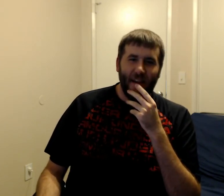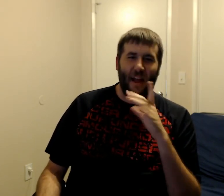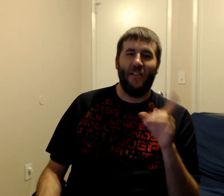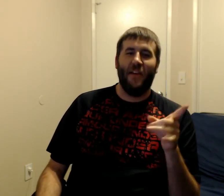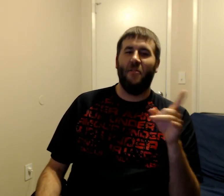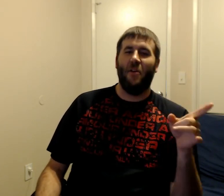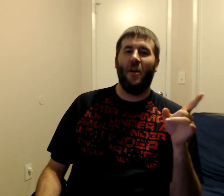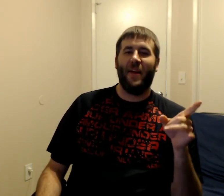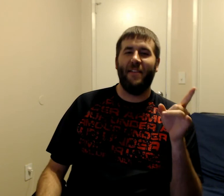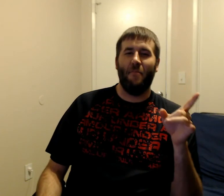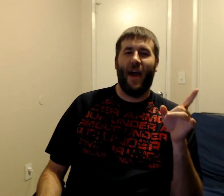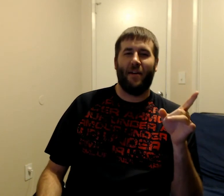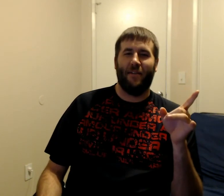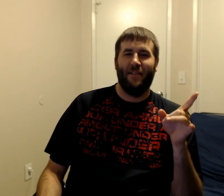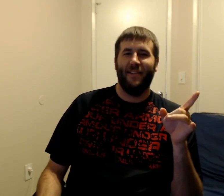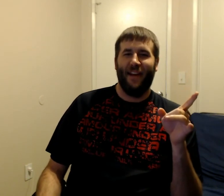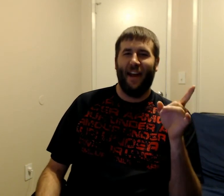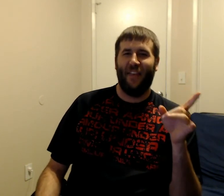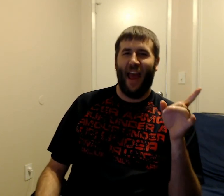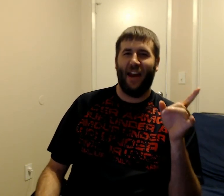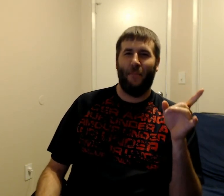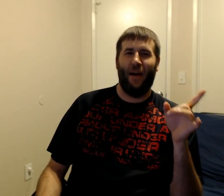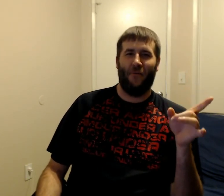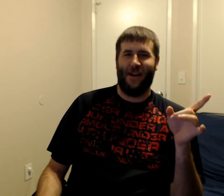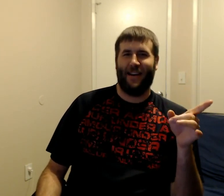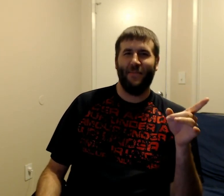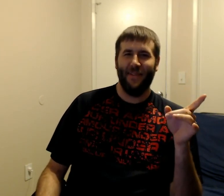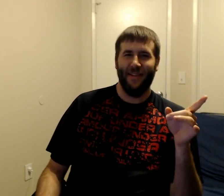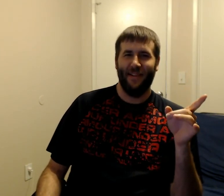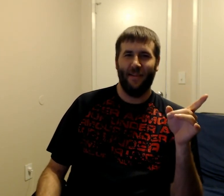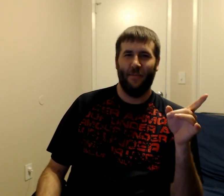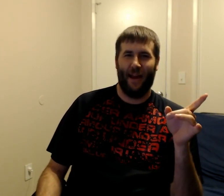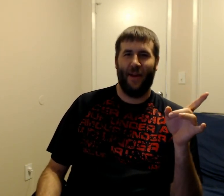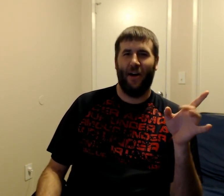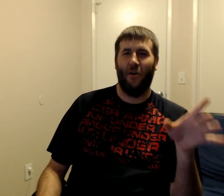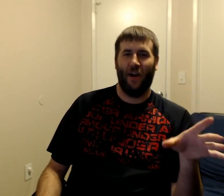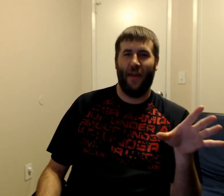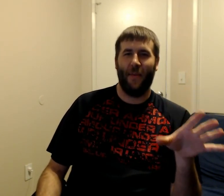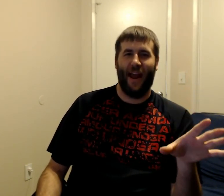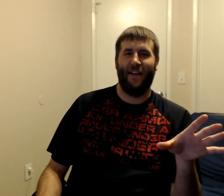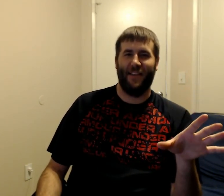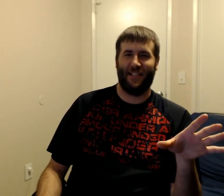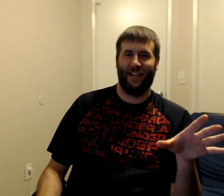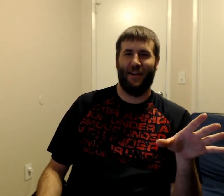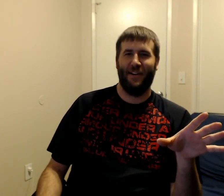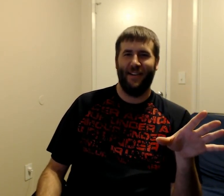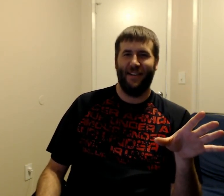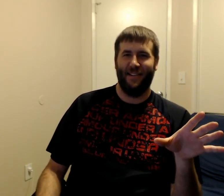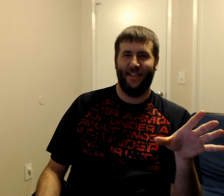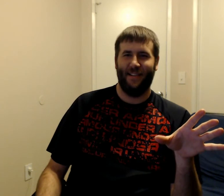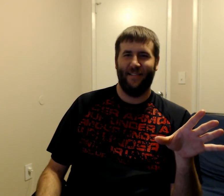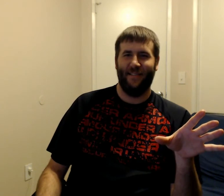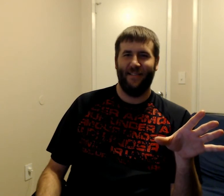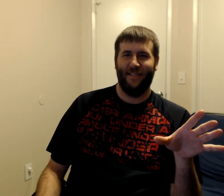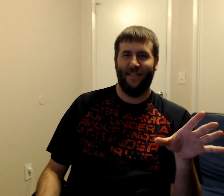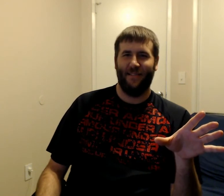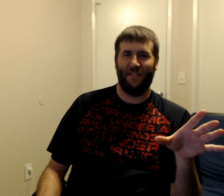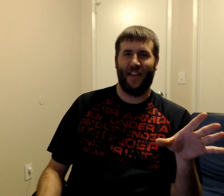It would have been even better. If they had a bell ring. Wait a minute. Hold on. They might have this. still. Jeff's getting